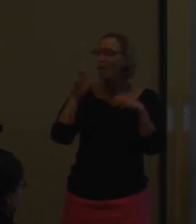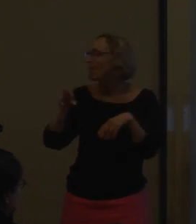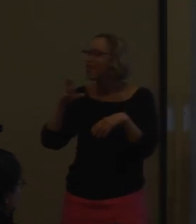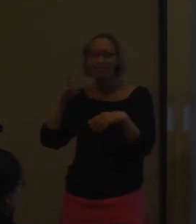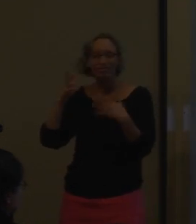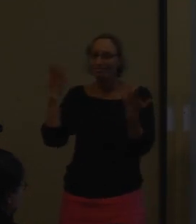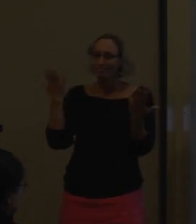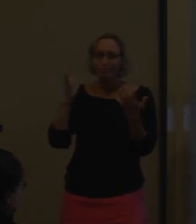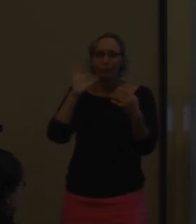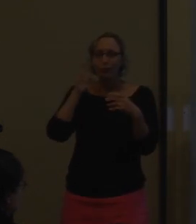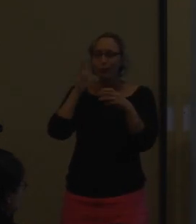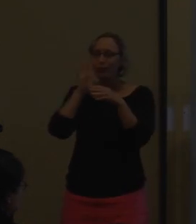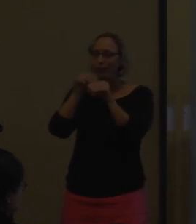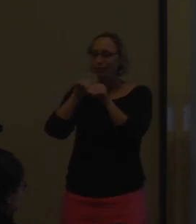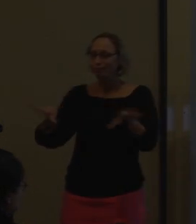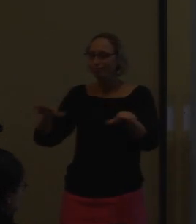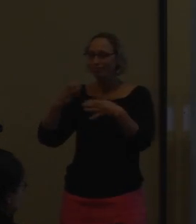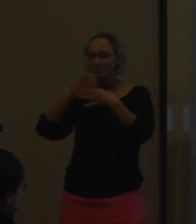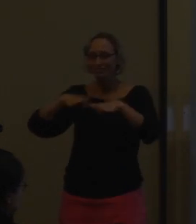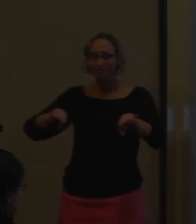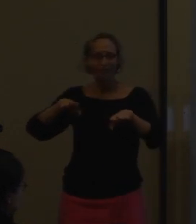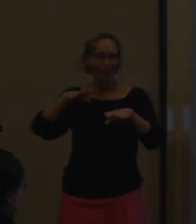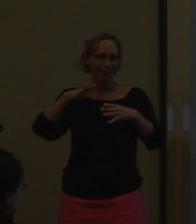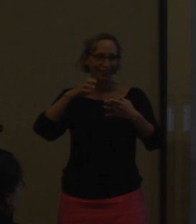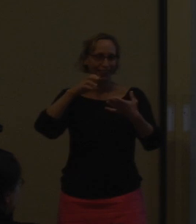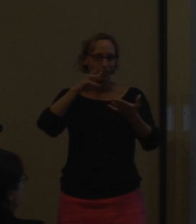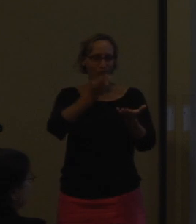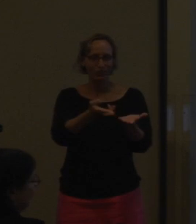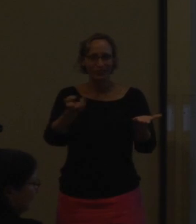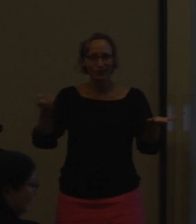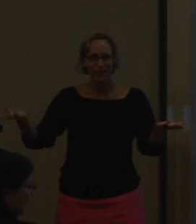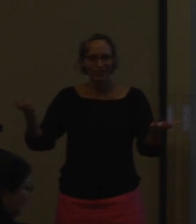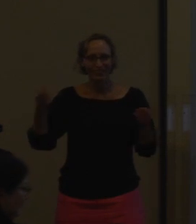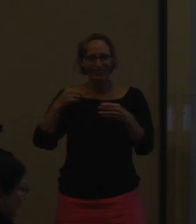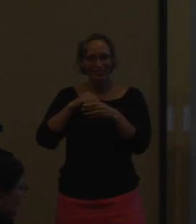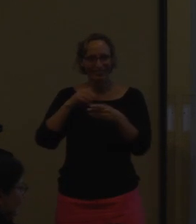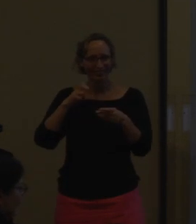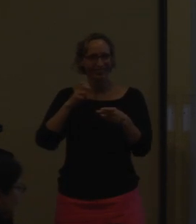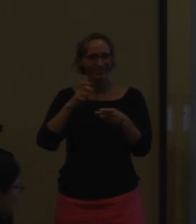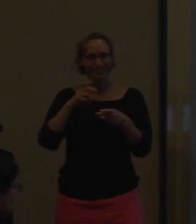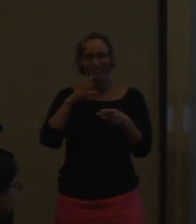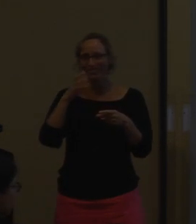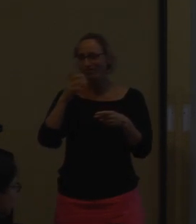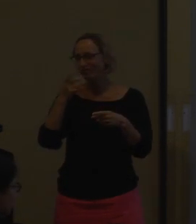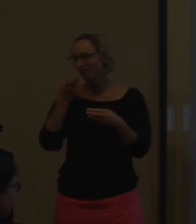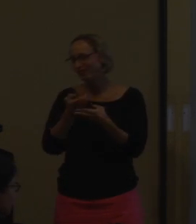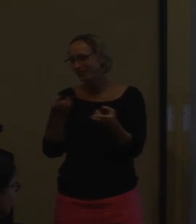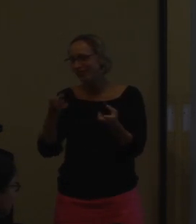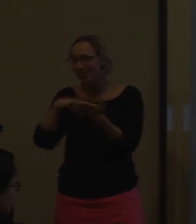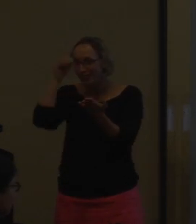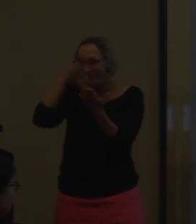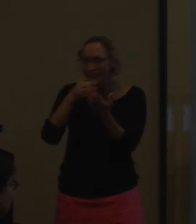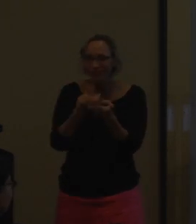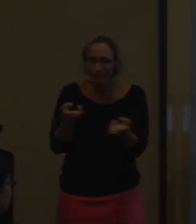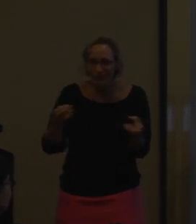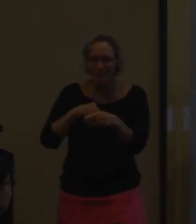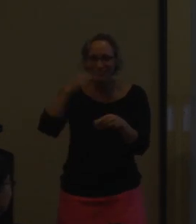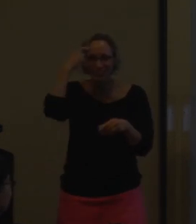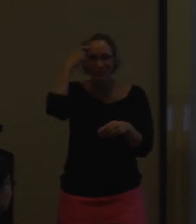And then eventually when the children learn sign language, they will use that more than the English that they've learned.